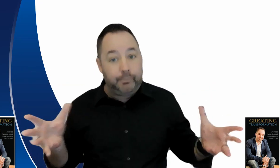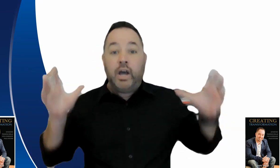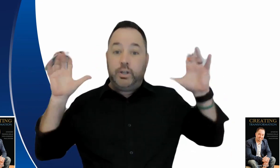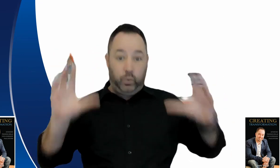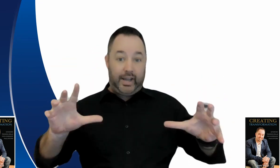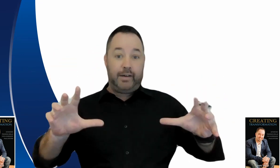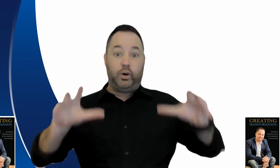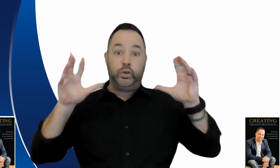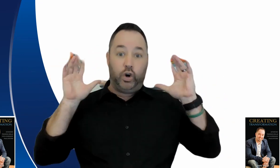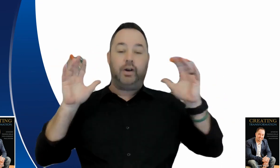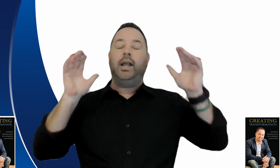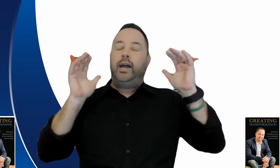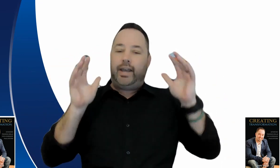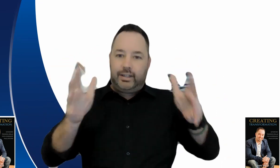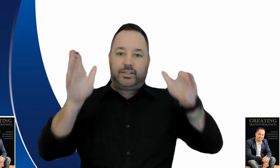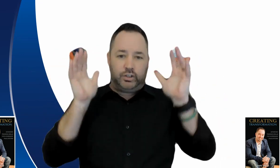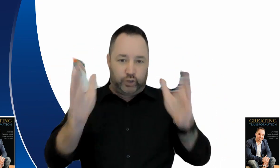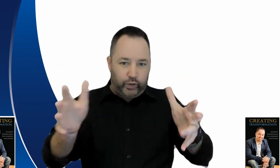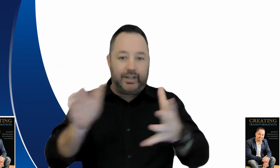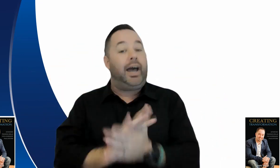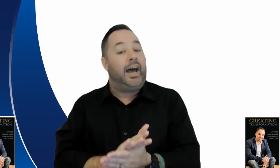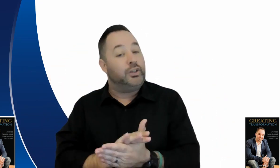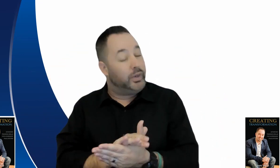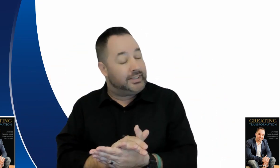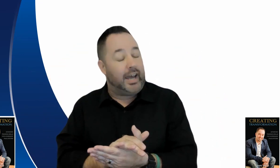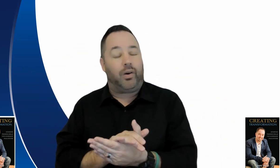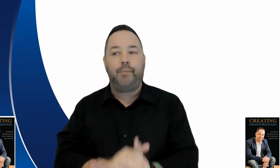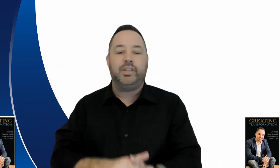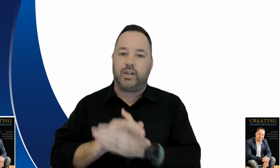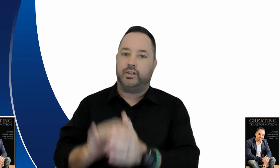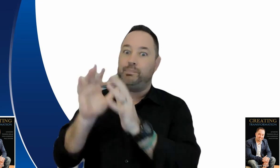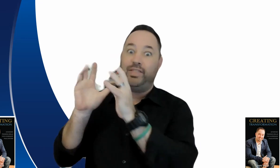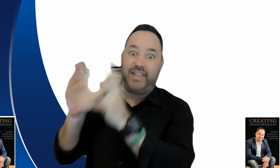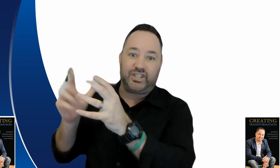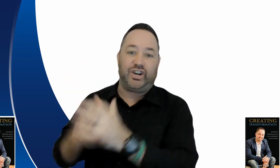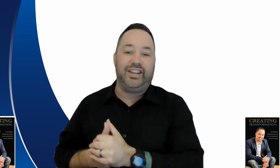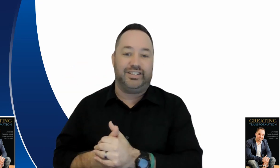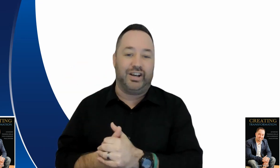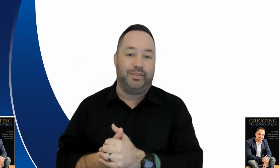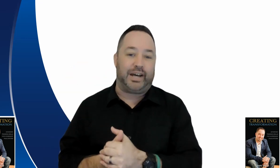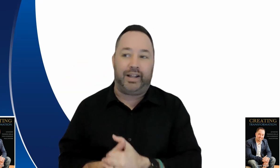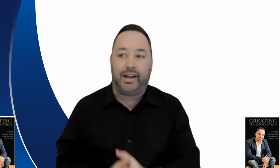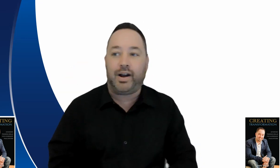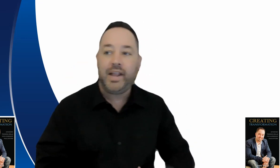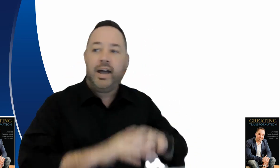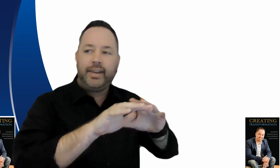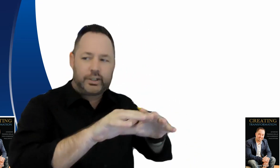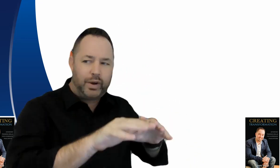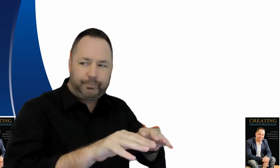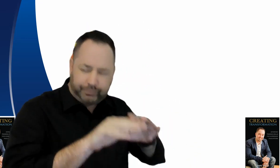well you want to have all your assets sorted as we say all right so don't be that trainer that turns up late right next one